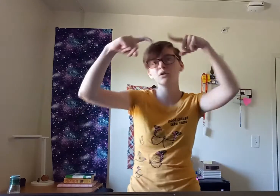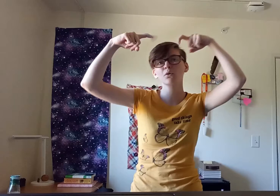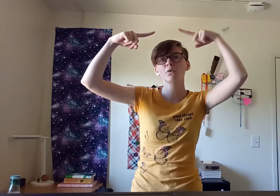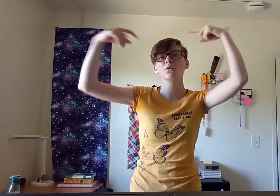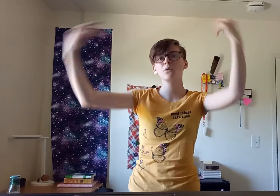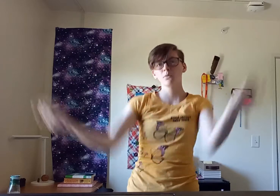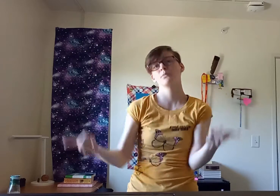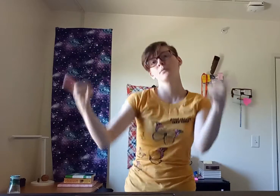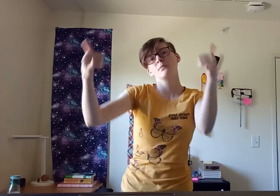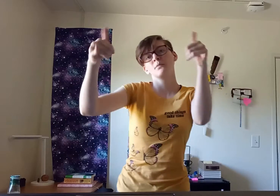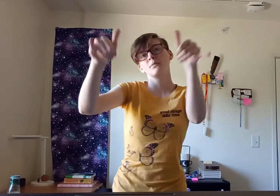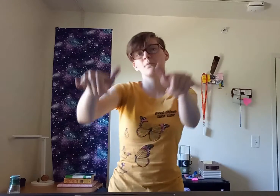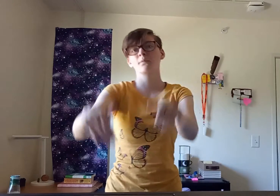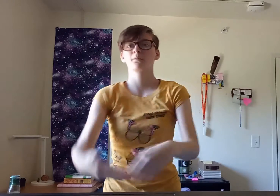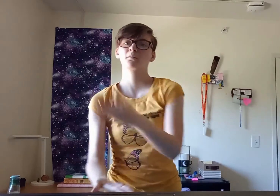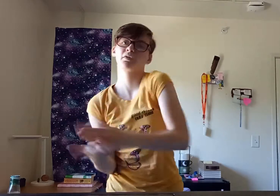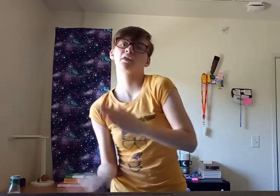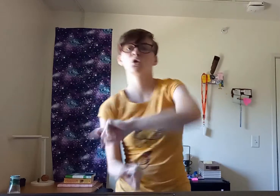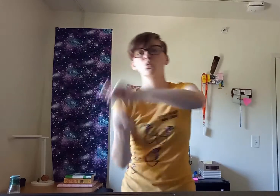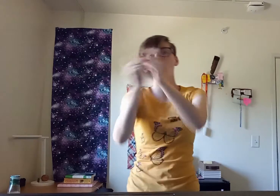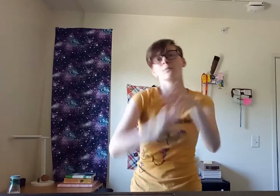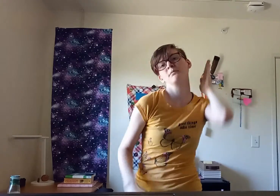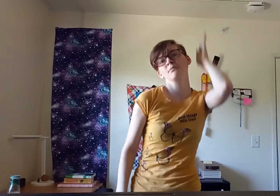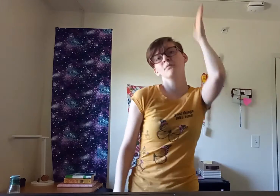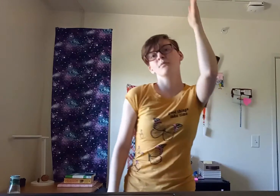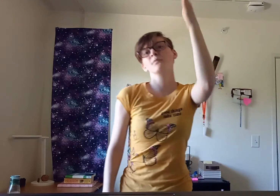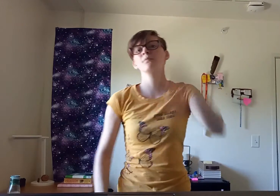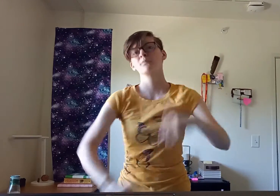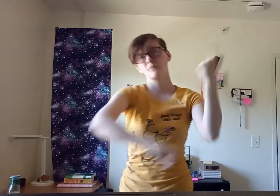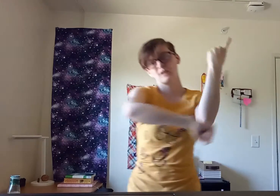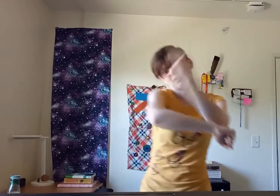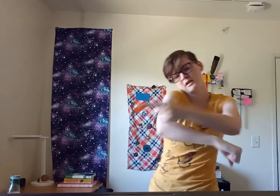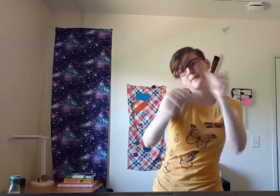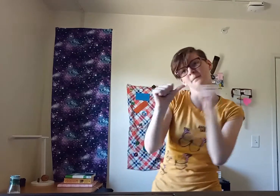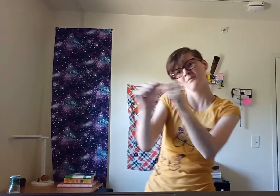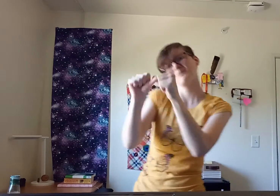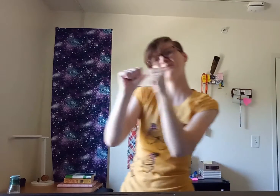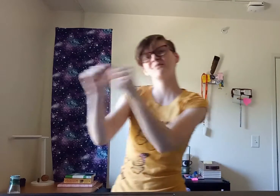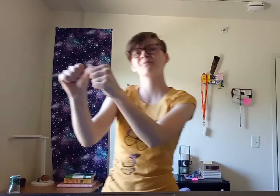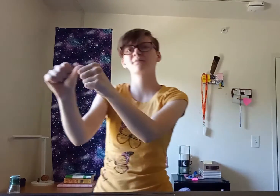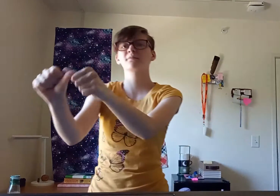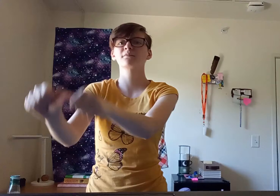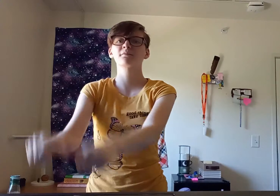I just keep on dreamin' that something's gonna change, just livin' day by day.